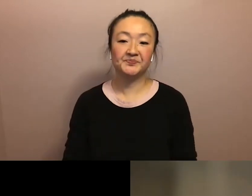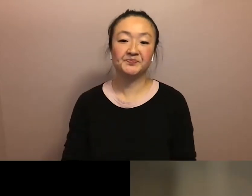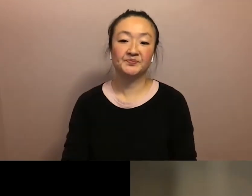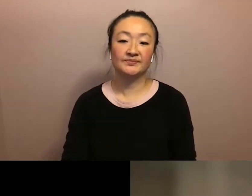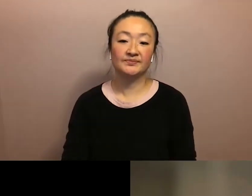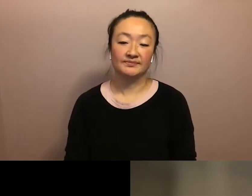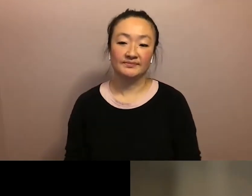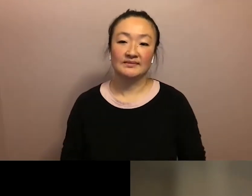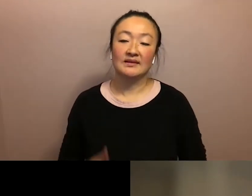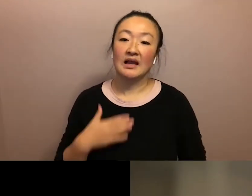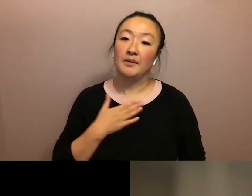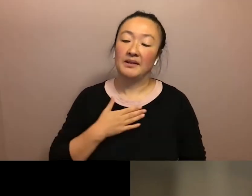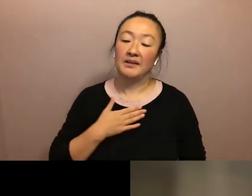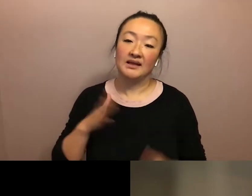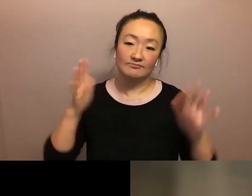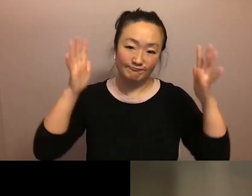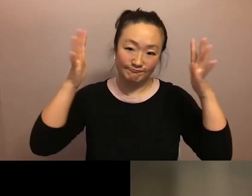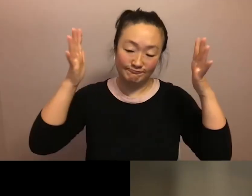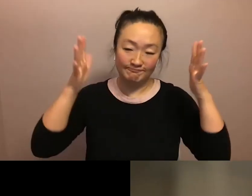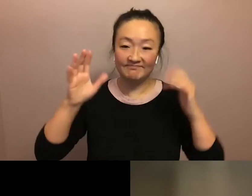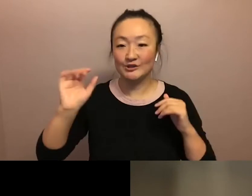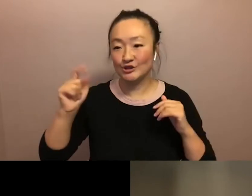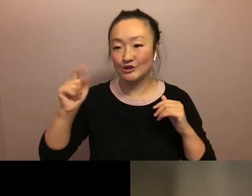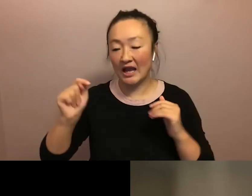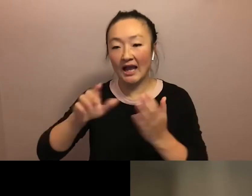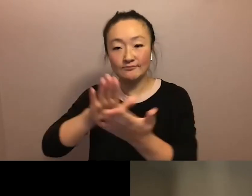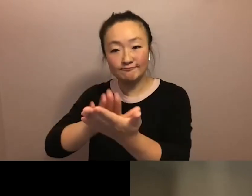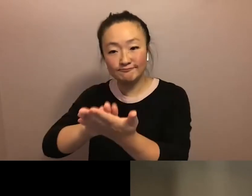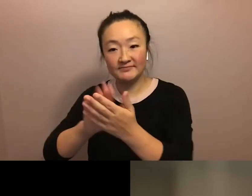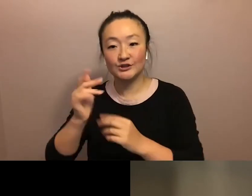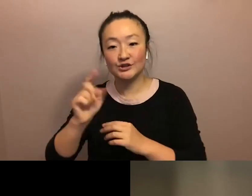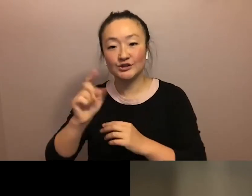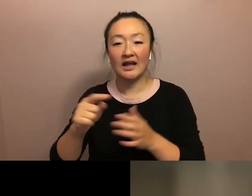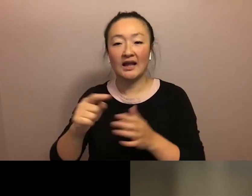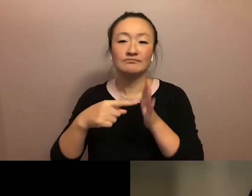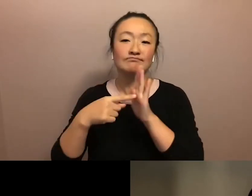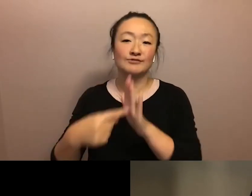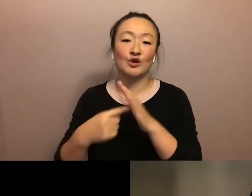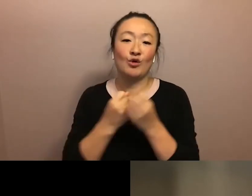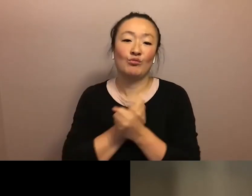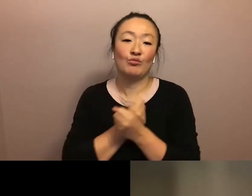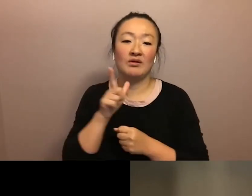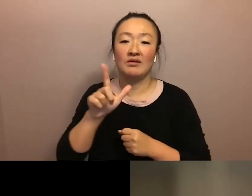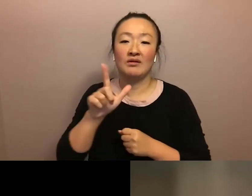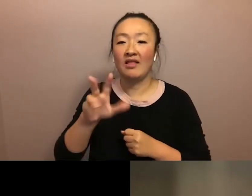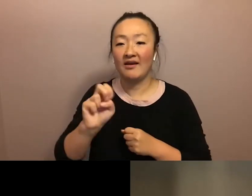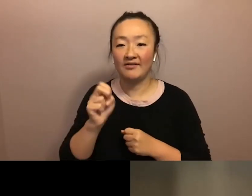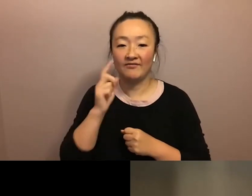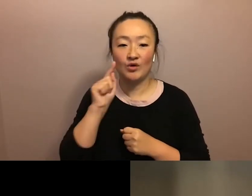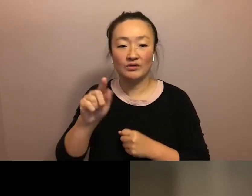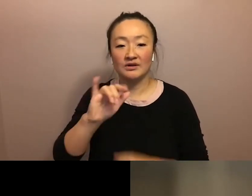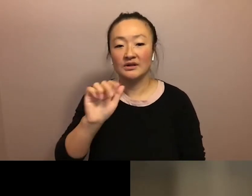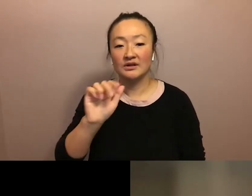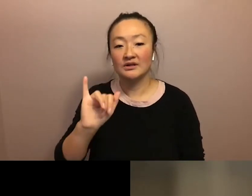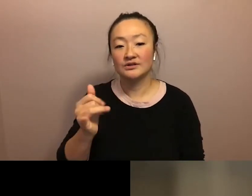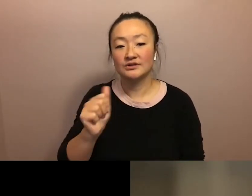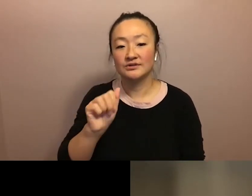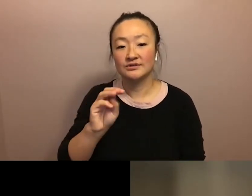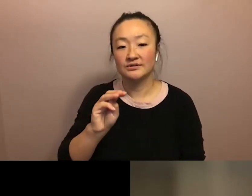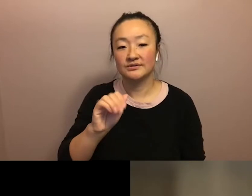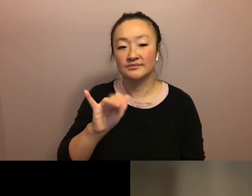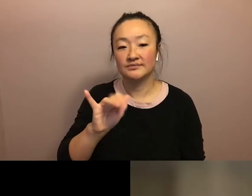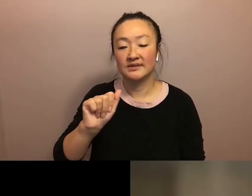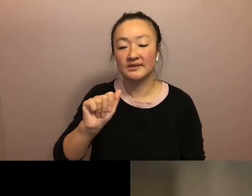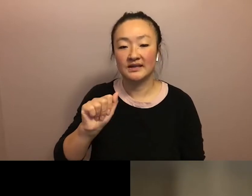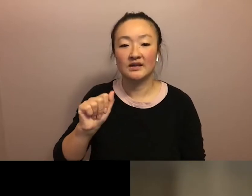Please give it up y'all in the chat. Just show love for Jamaica for just opening our space tonight with